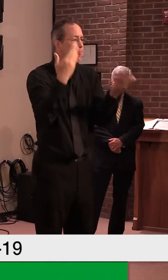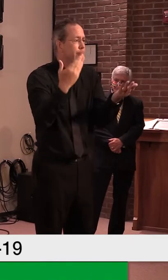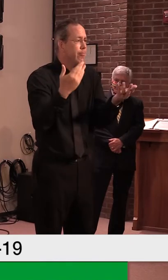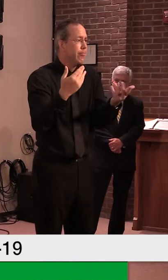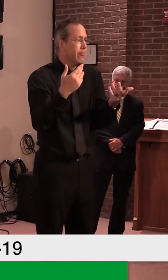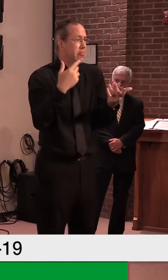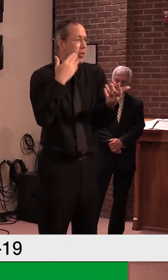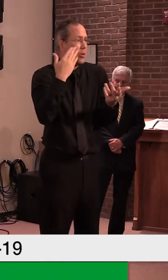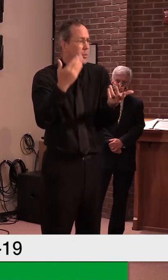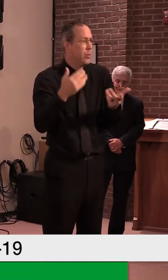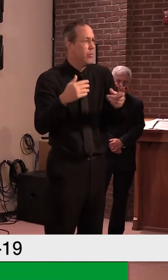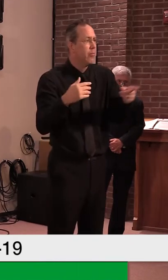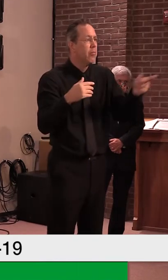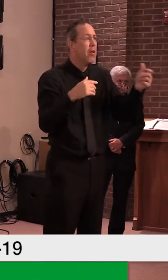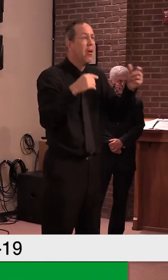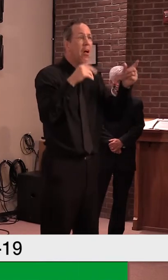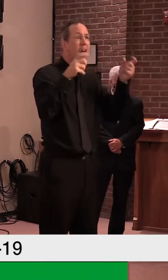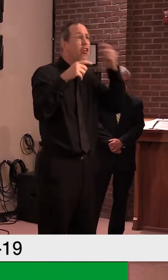what we're doing here in Vermont.